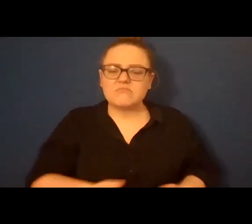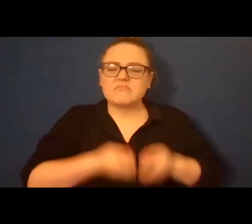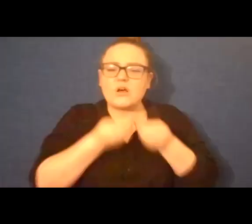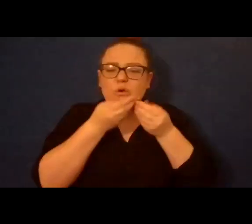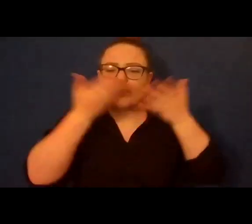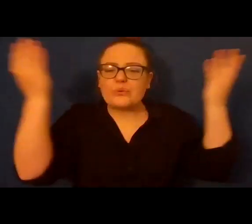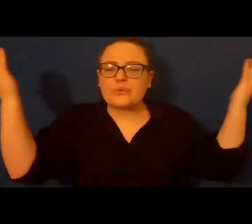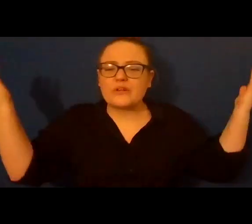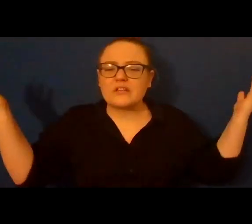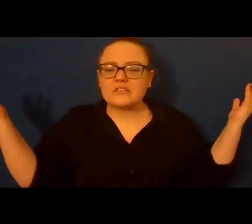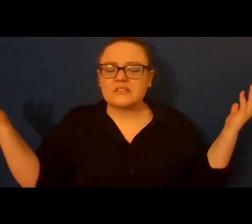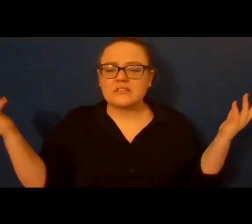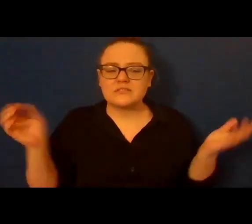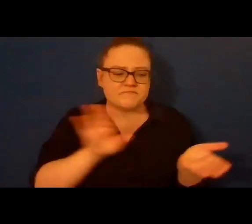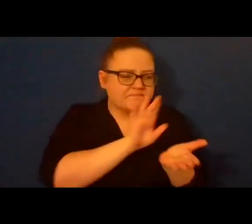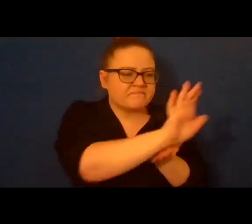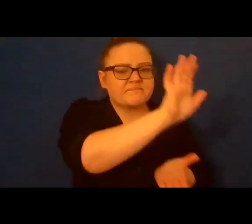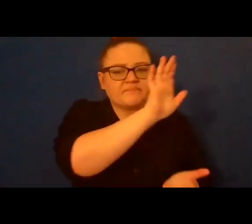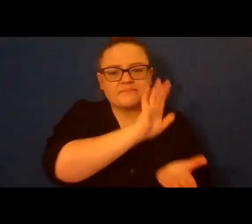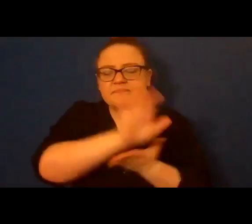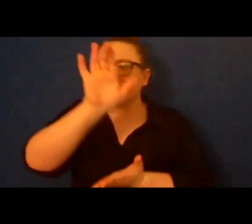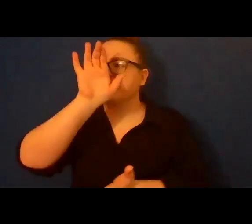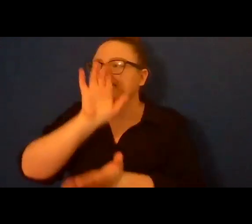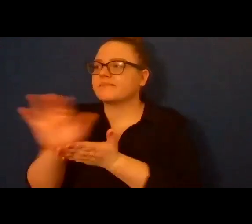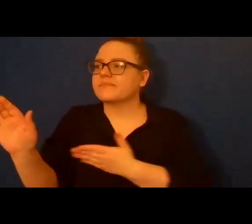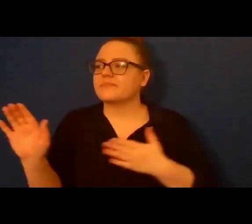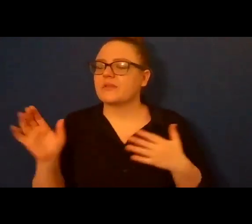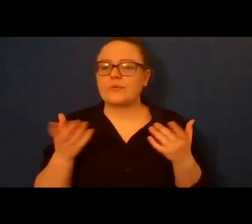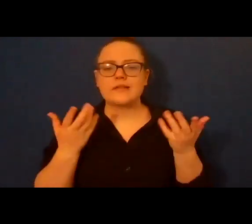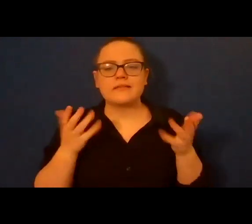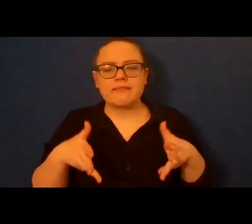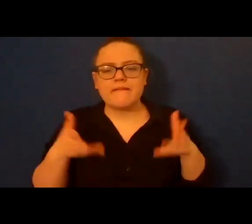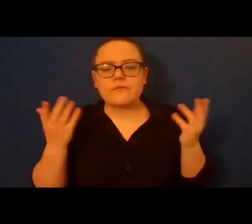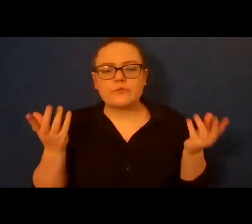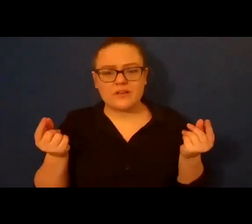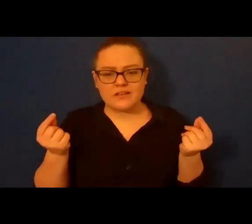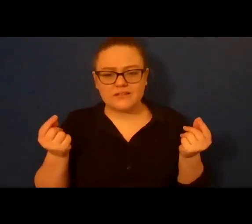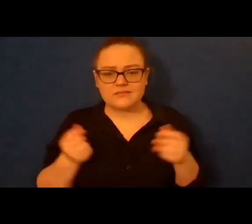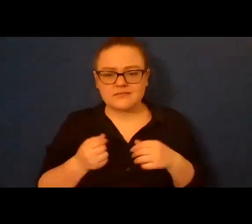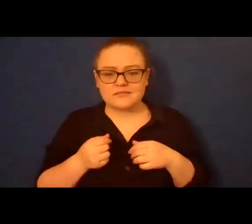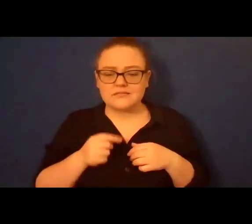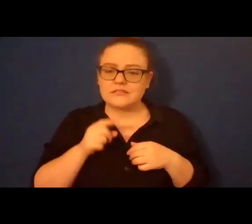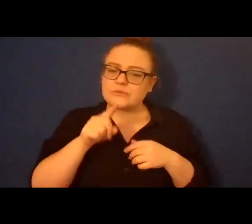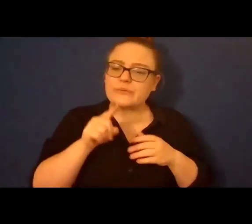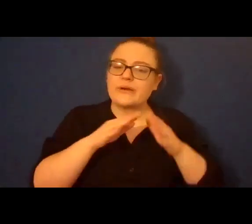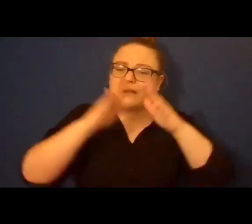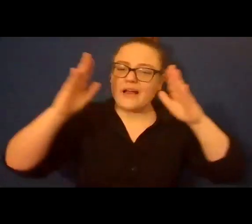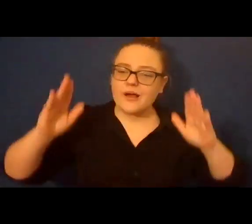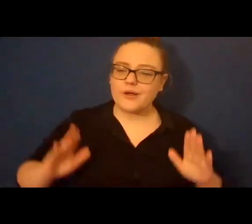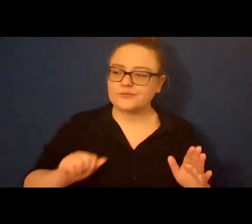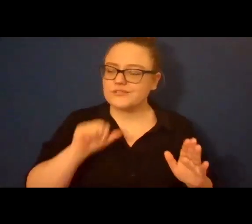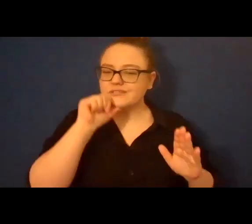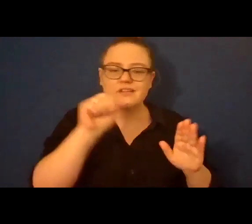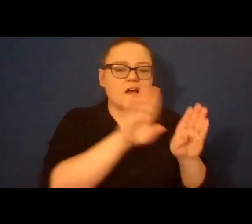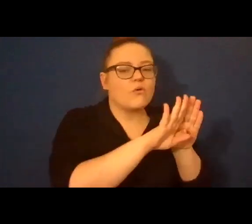floorboards or ceilings or walls but because the empty space between them. Gabriel